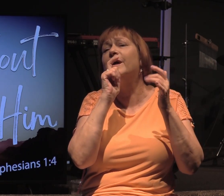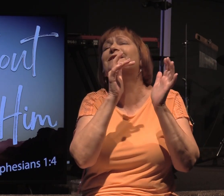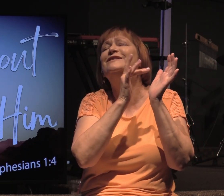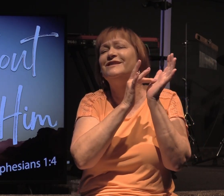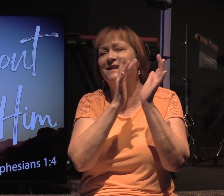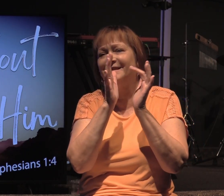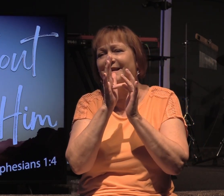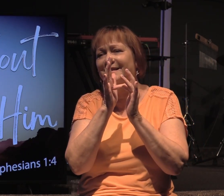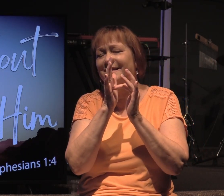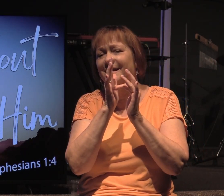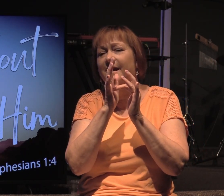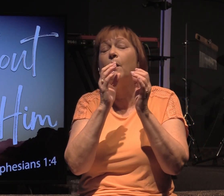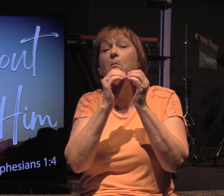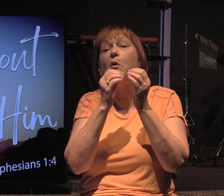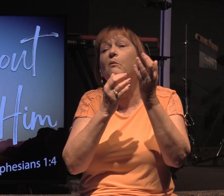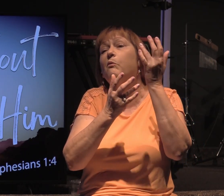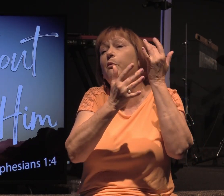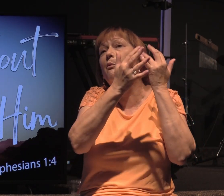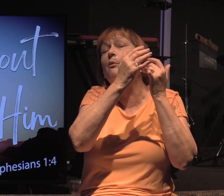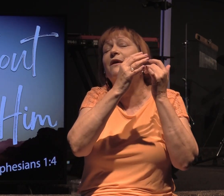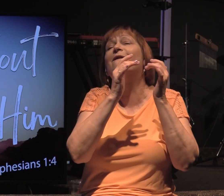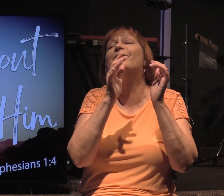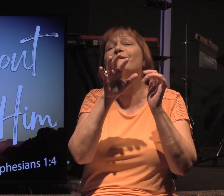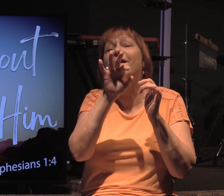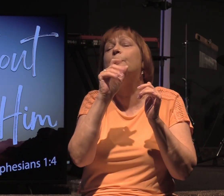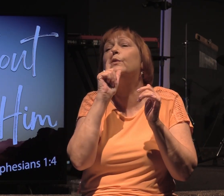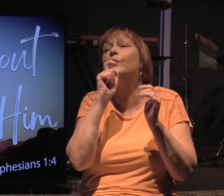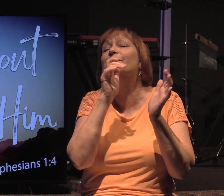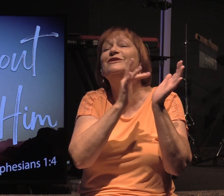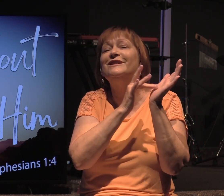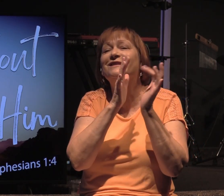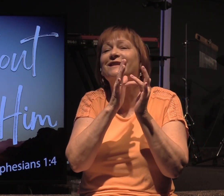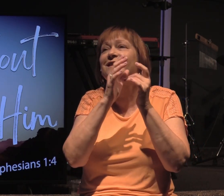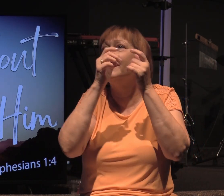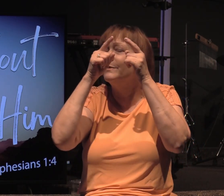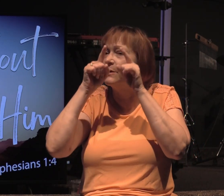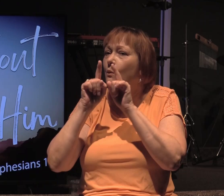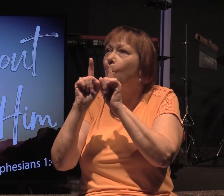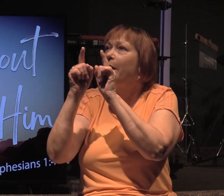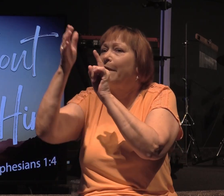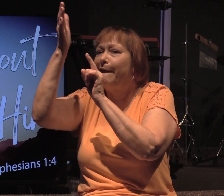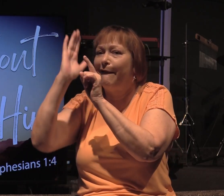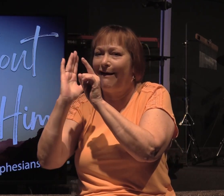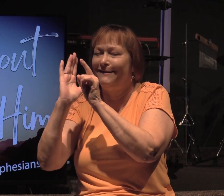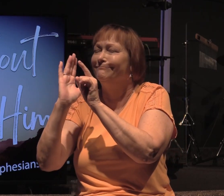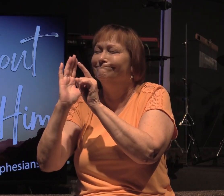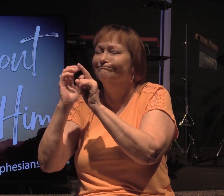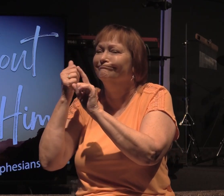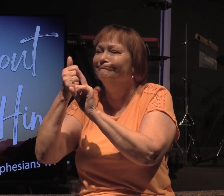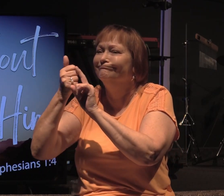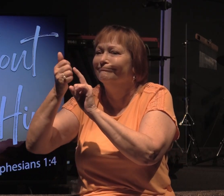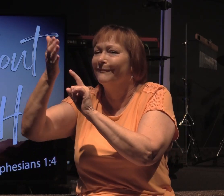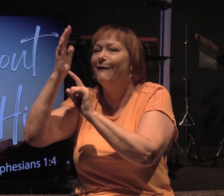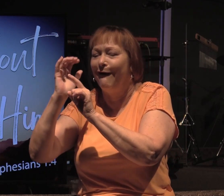And if you could go further you would find Jesus and he was with God and he was God.